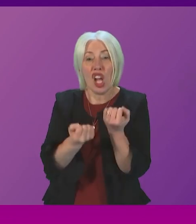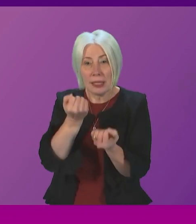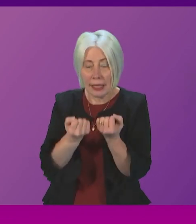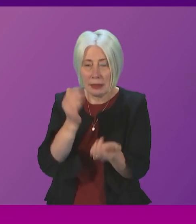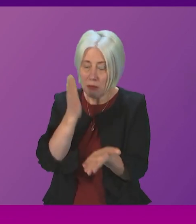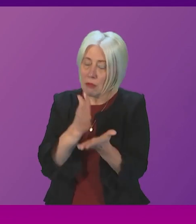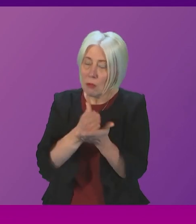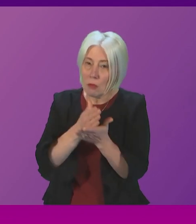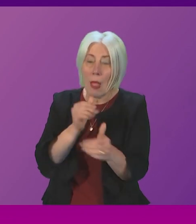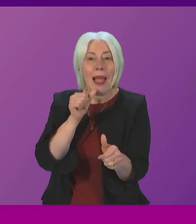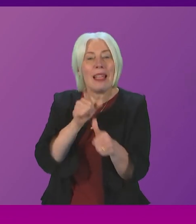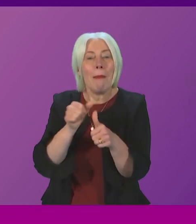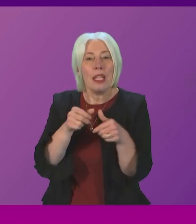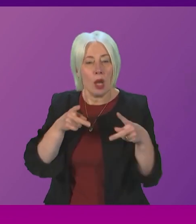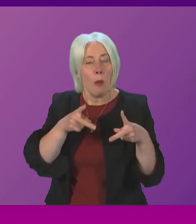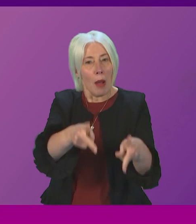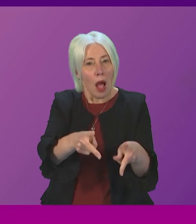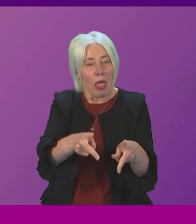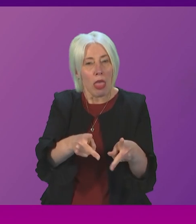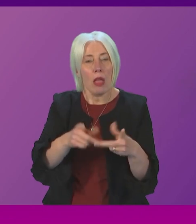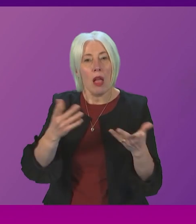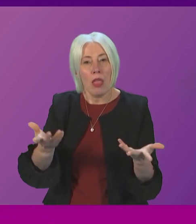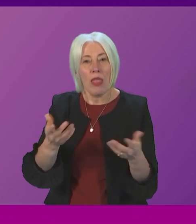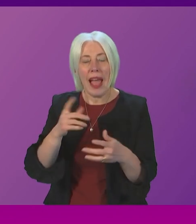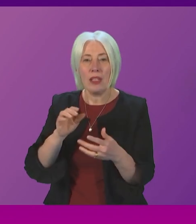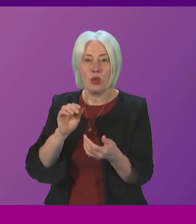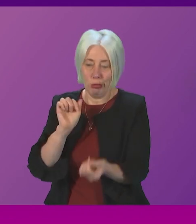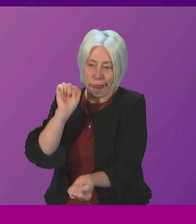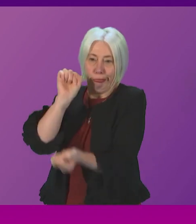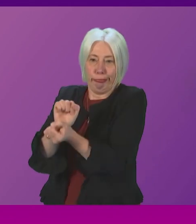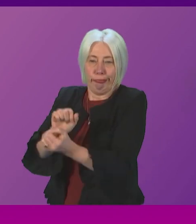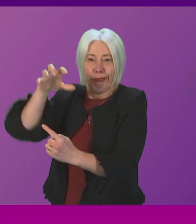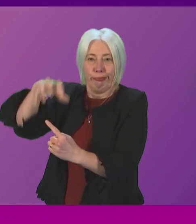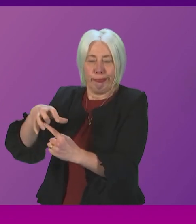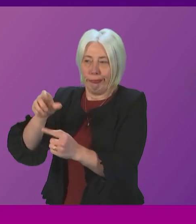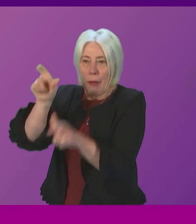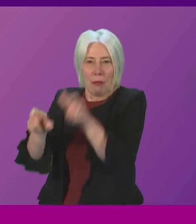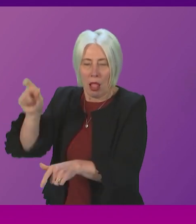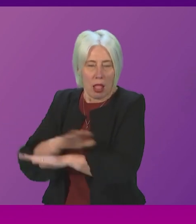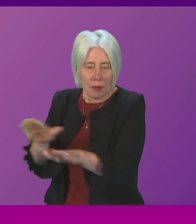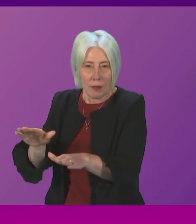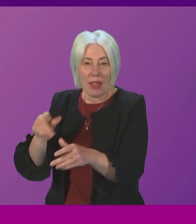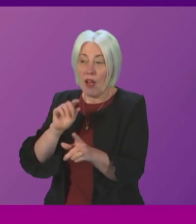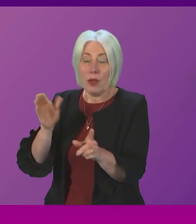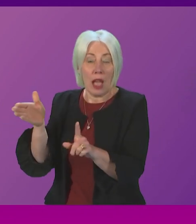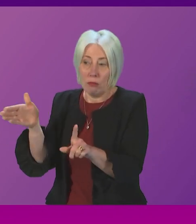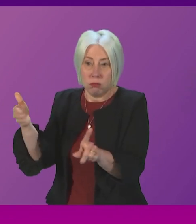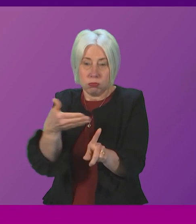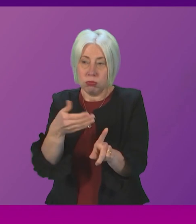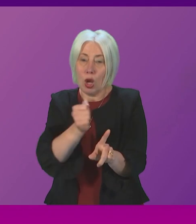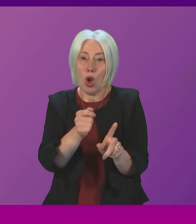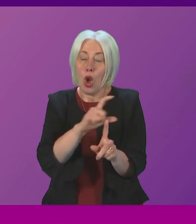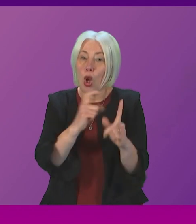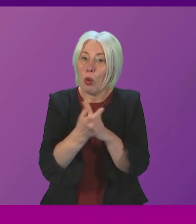that is a better route to go down than for example incarceration we know that if we can divert people to community justice